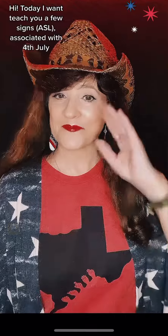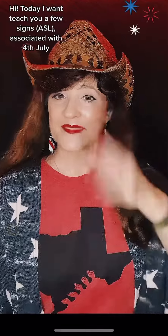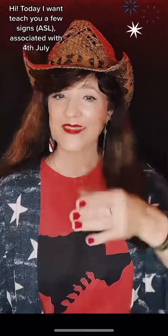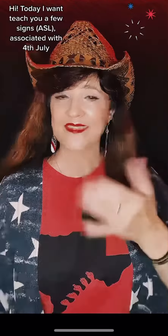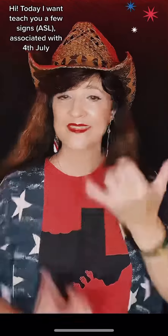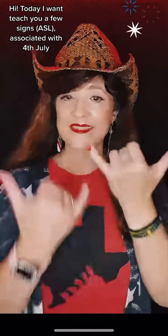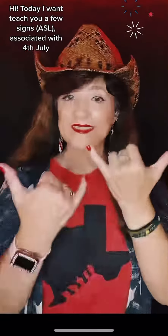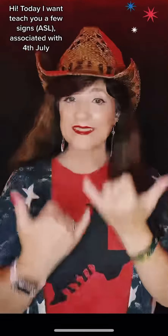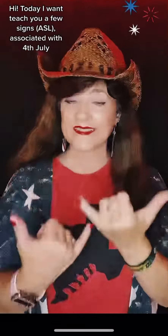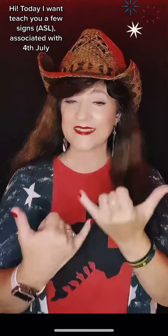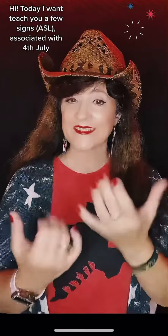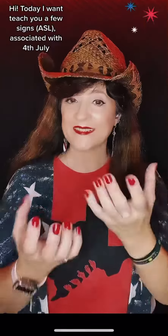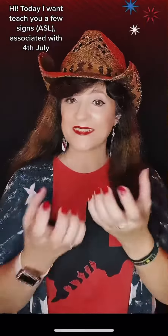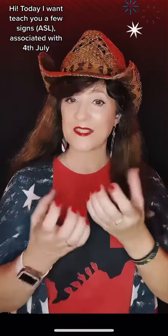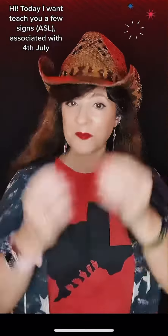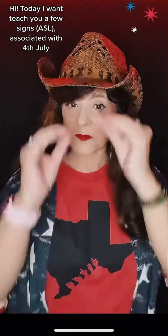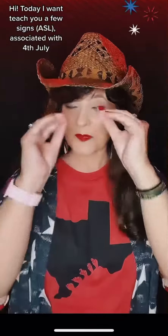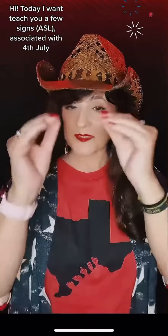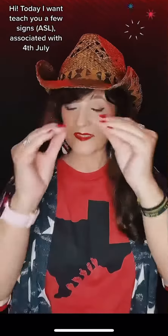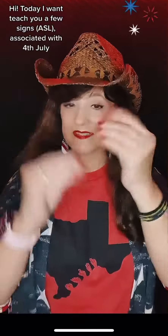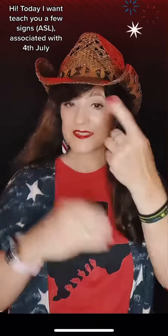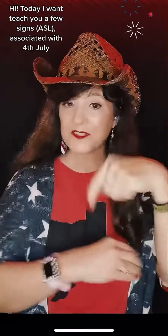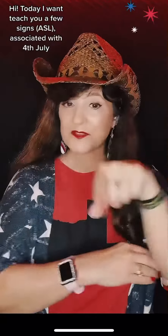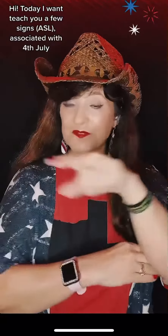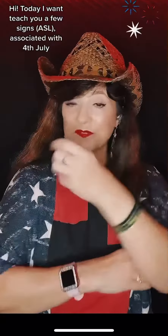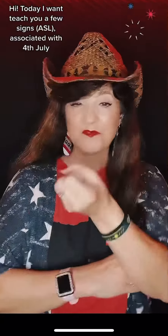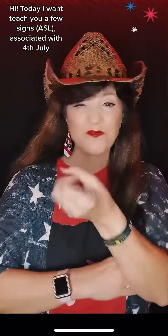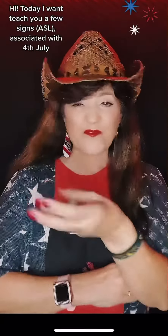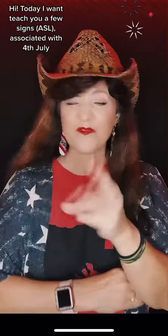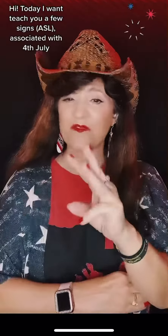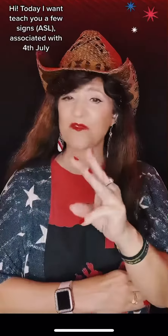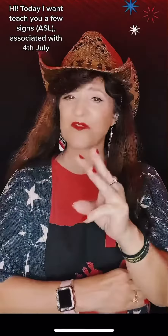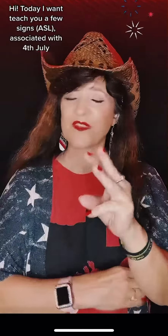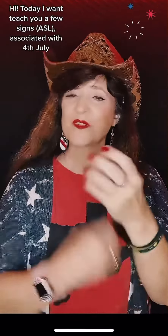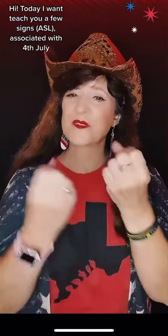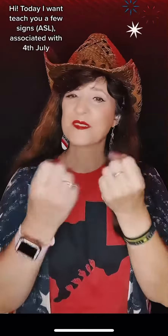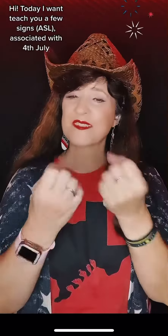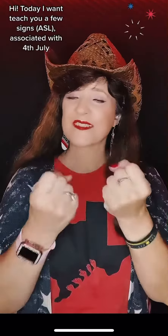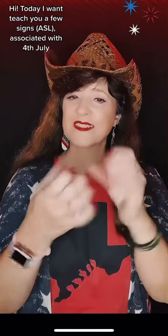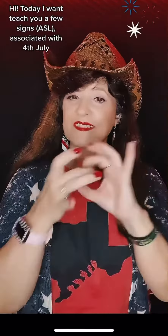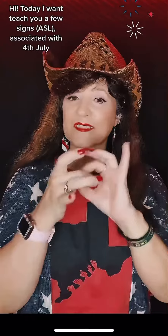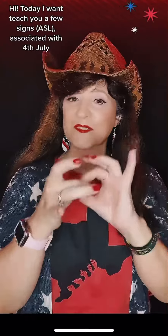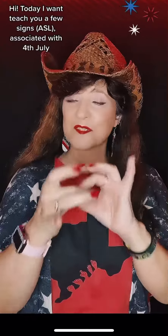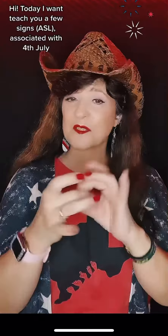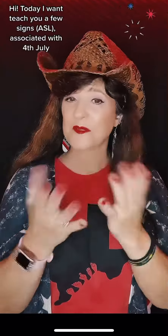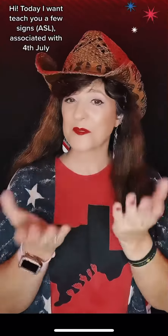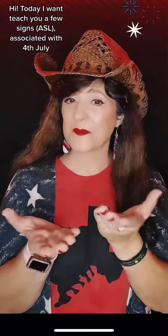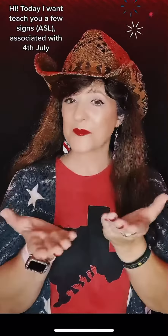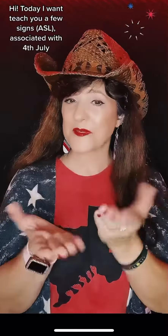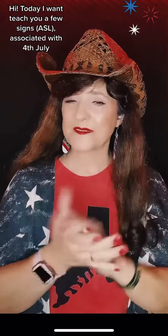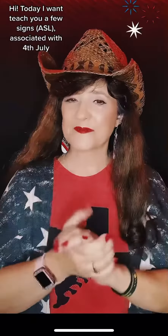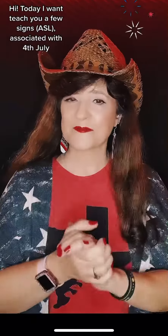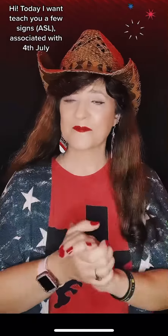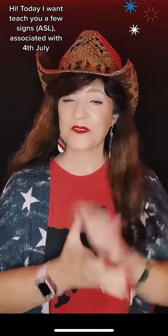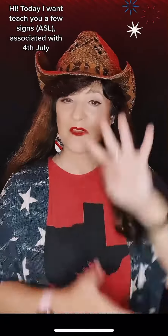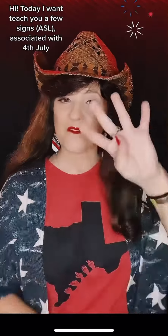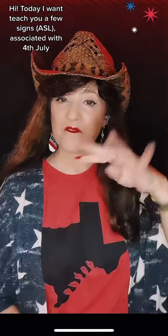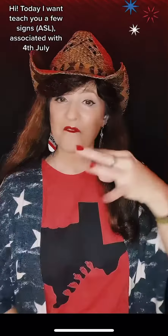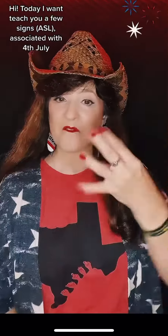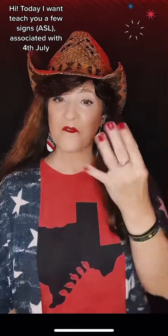And I'm proud to be an American, where at least I know I'm free. And